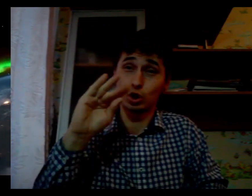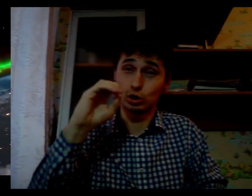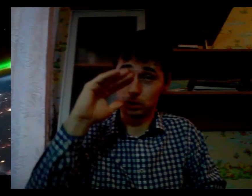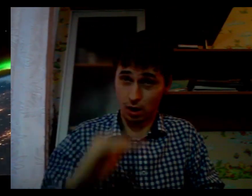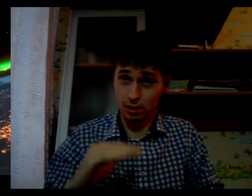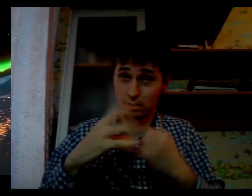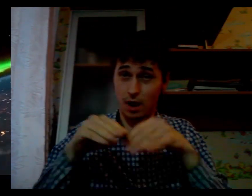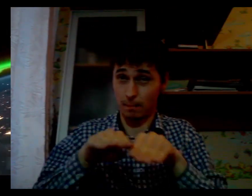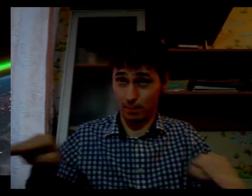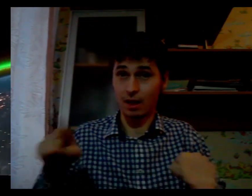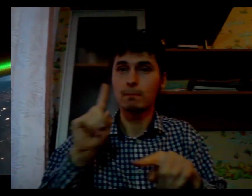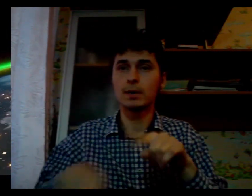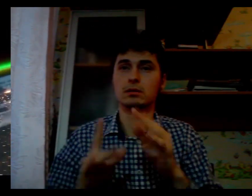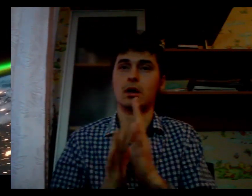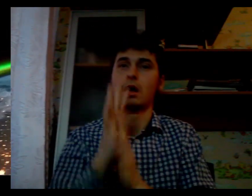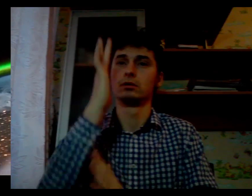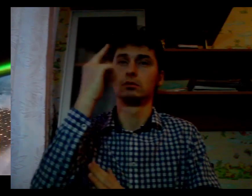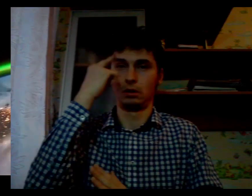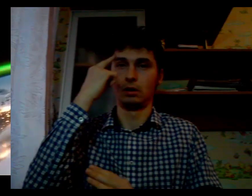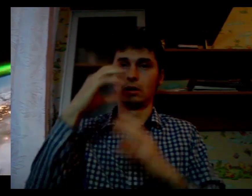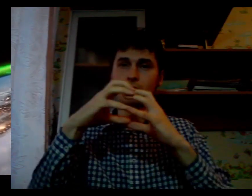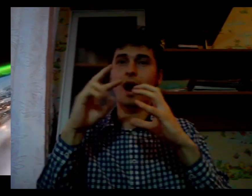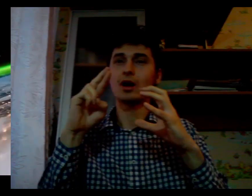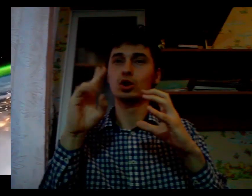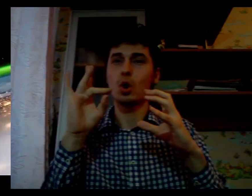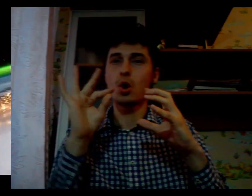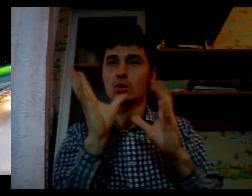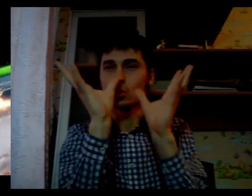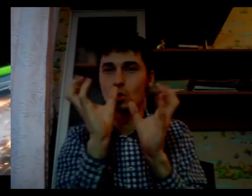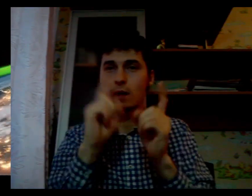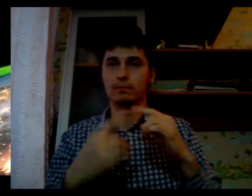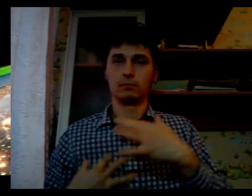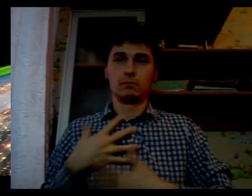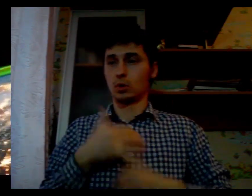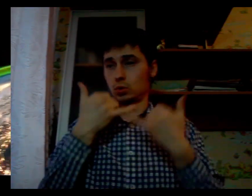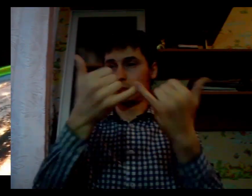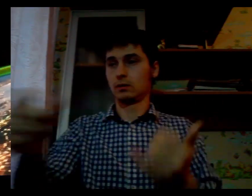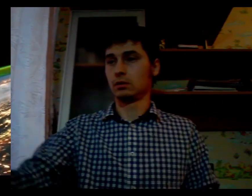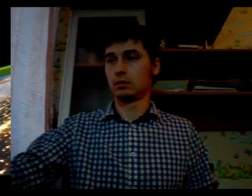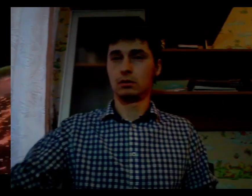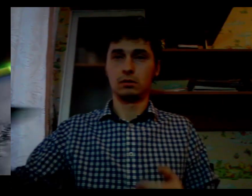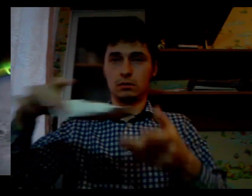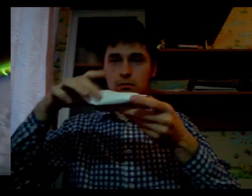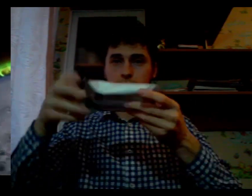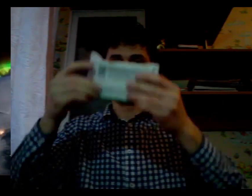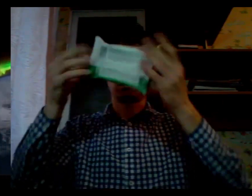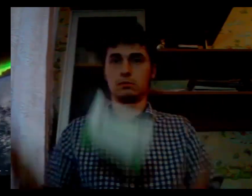Realizing this goal will require an intrepidorial spirit, an a new generation of scientists.